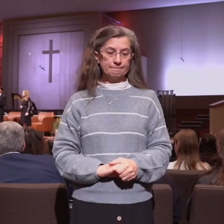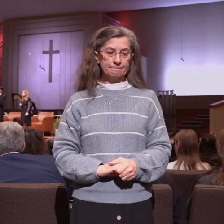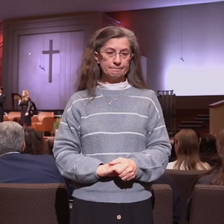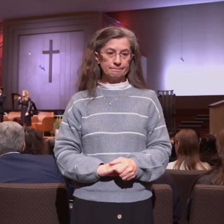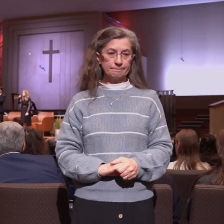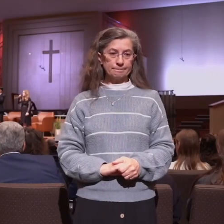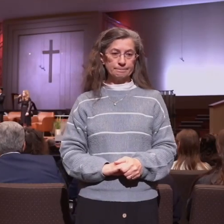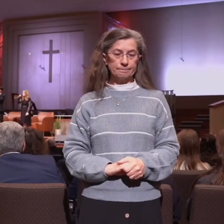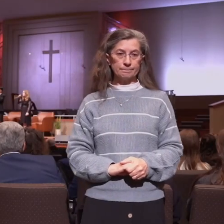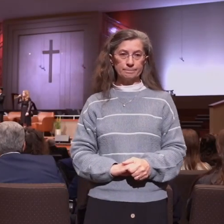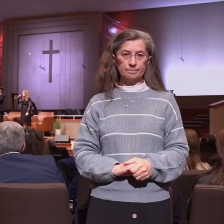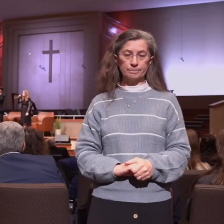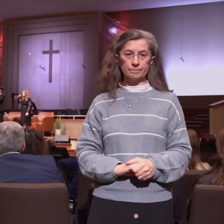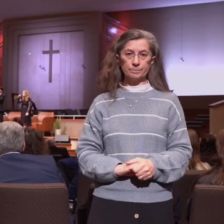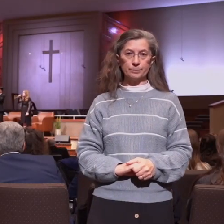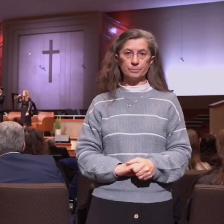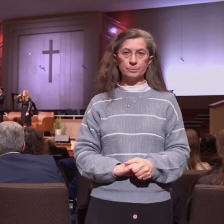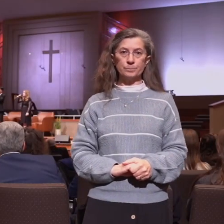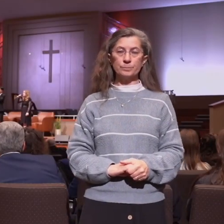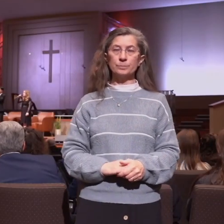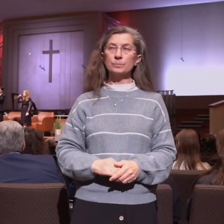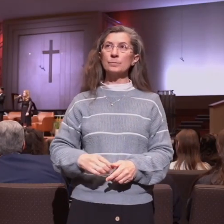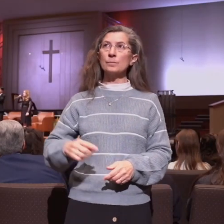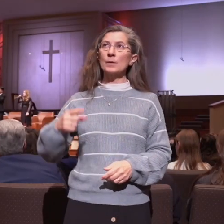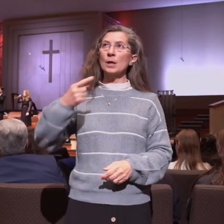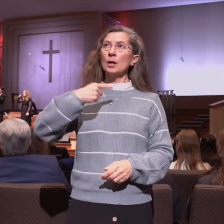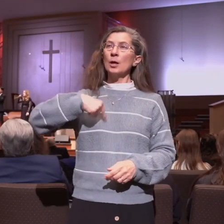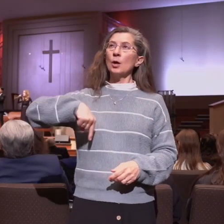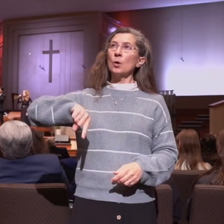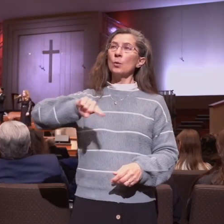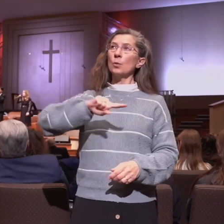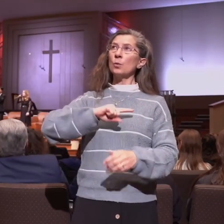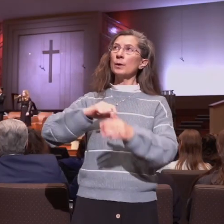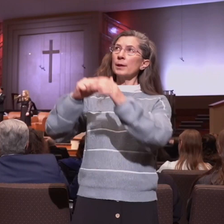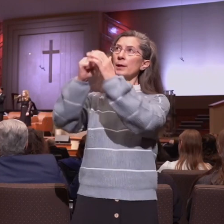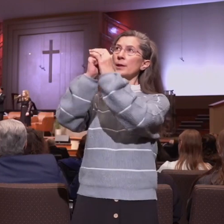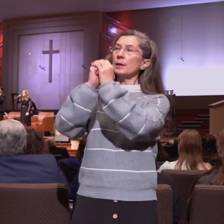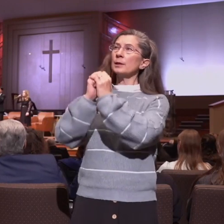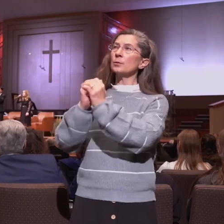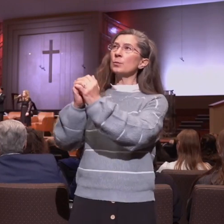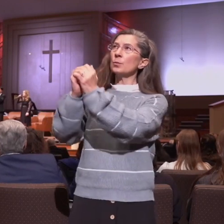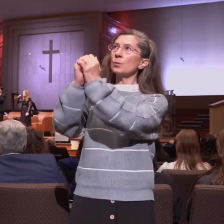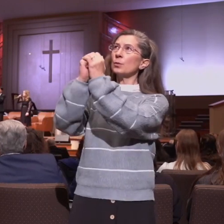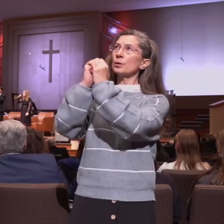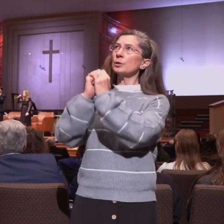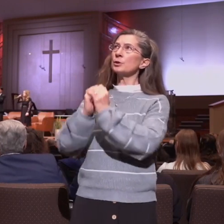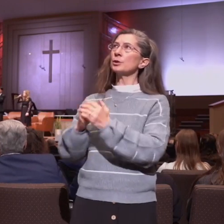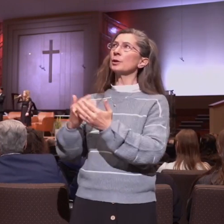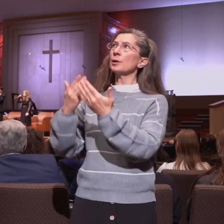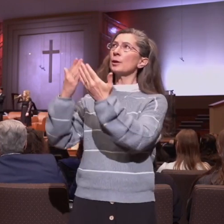Why do we worship? Why do we sing?